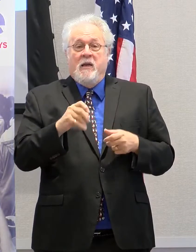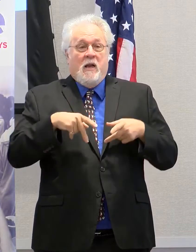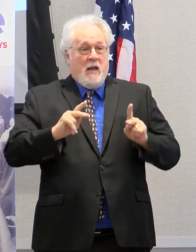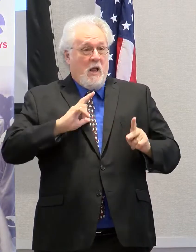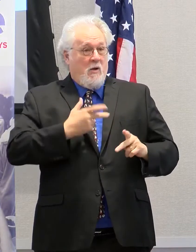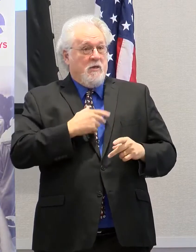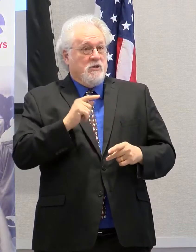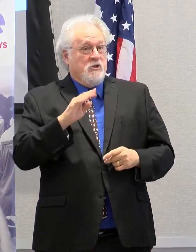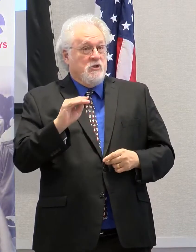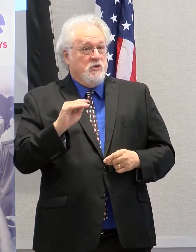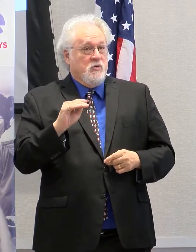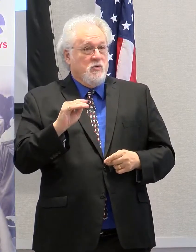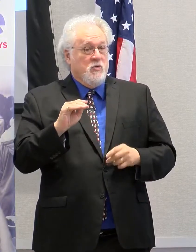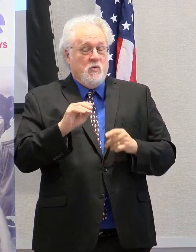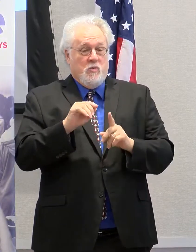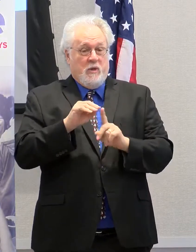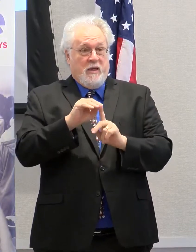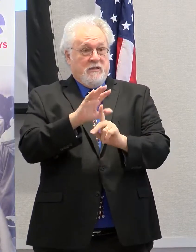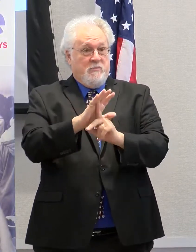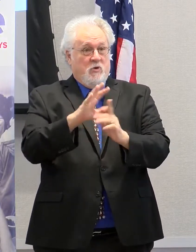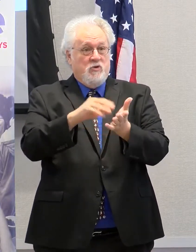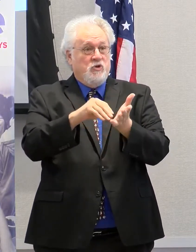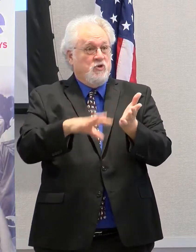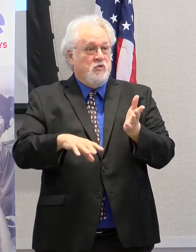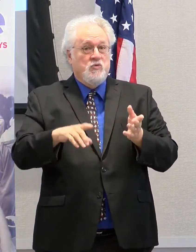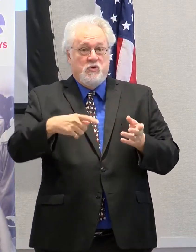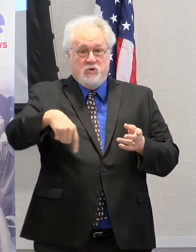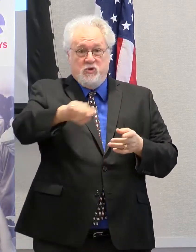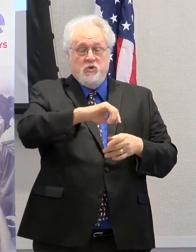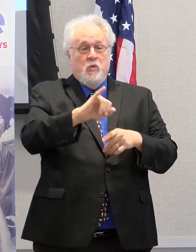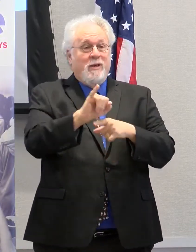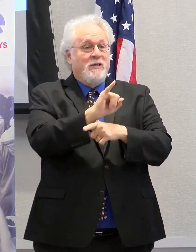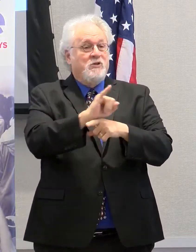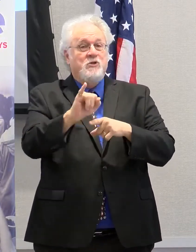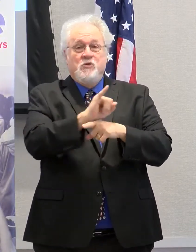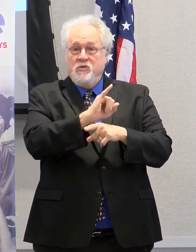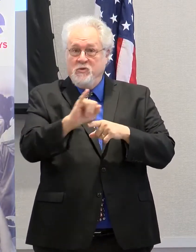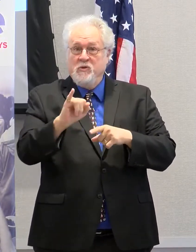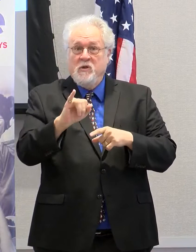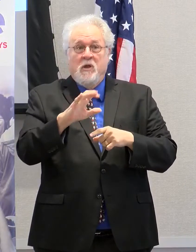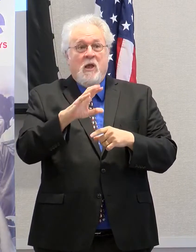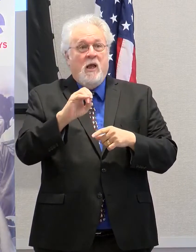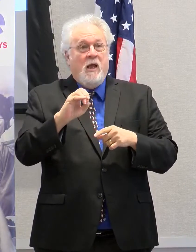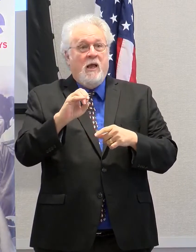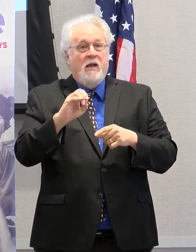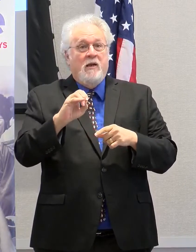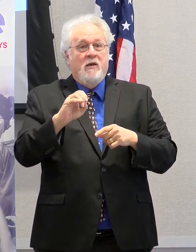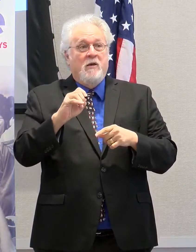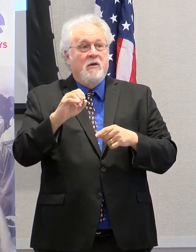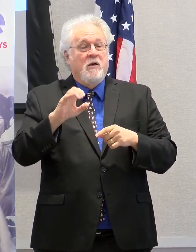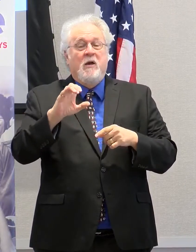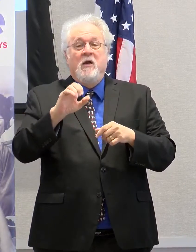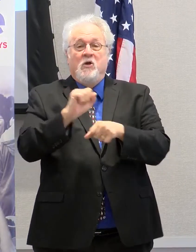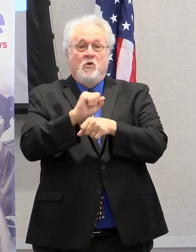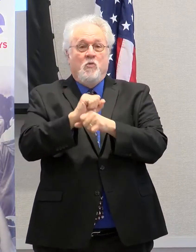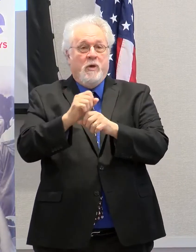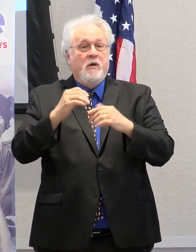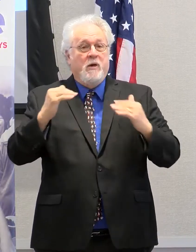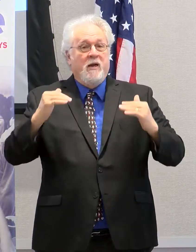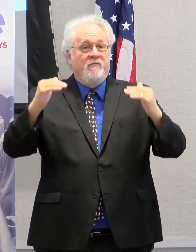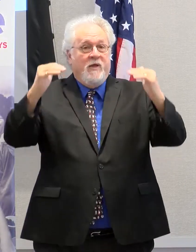expose our students to internship opportunities and for career advancement